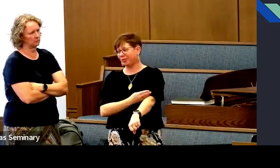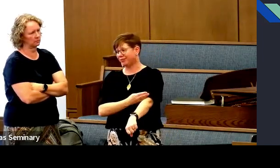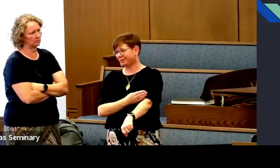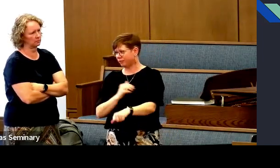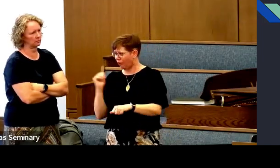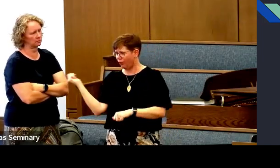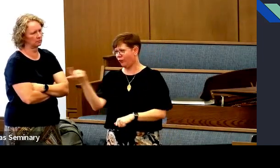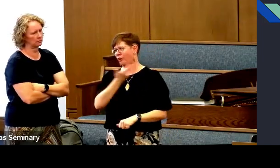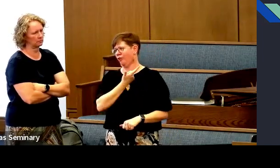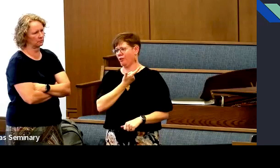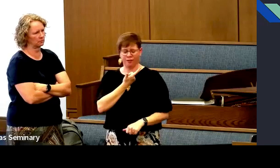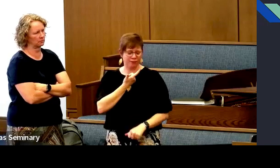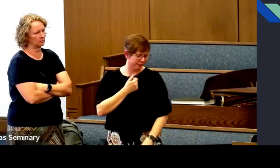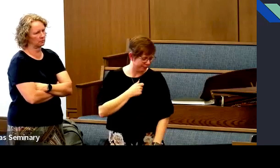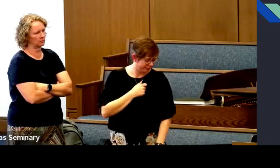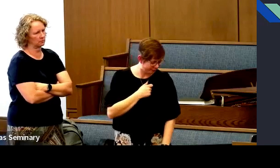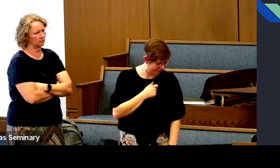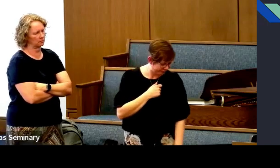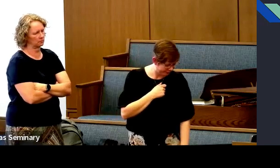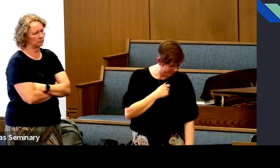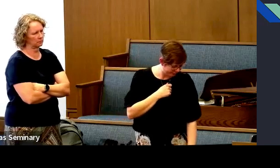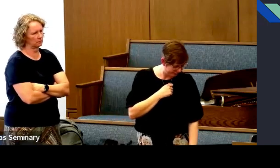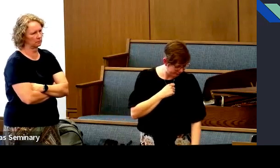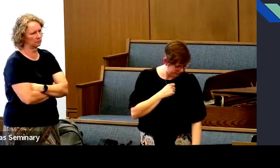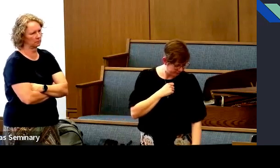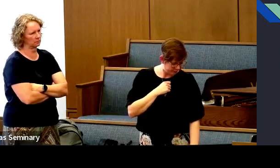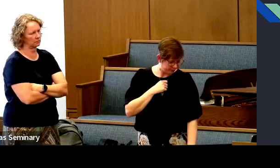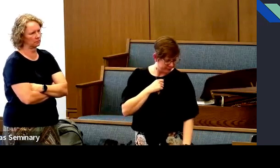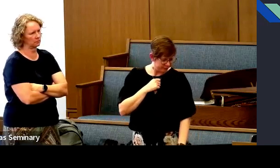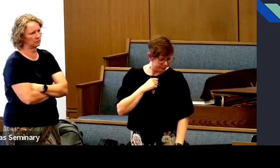will receive power in the priesthood for all.